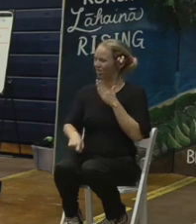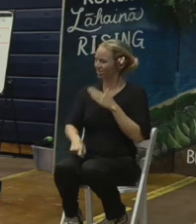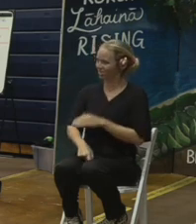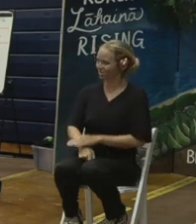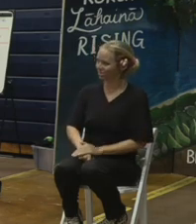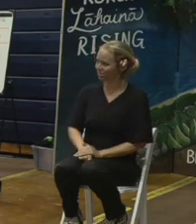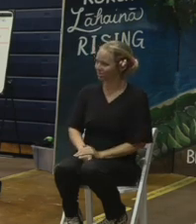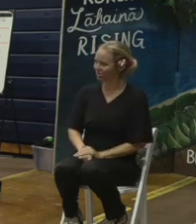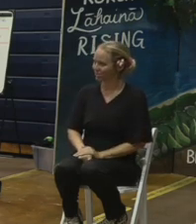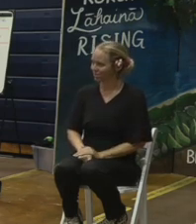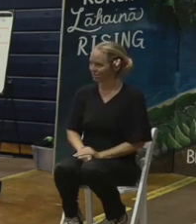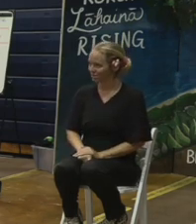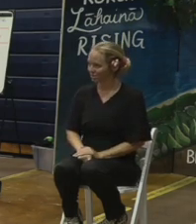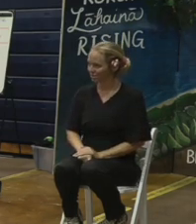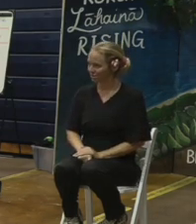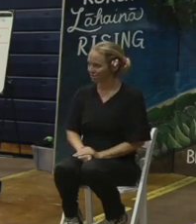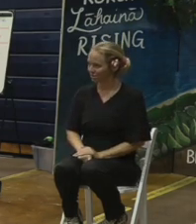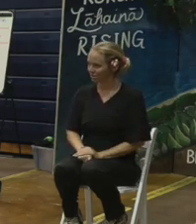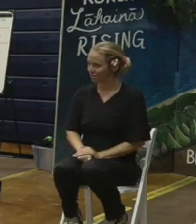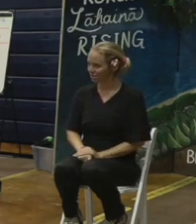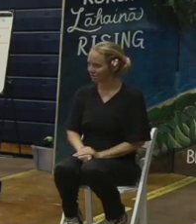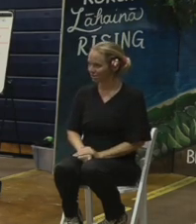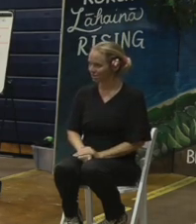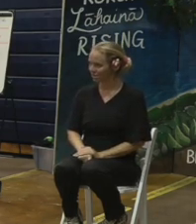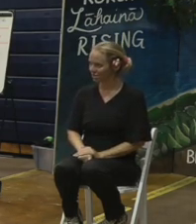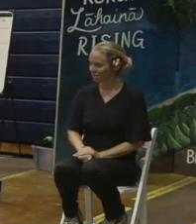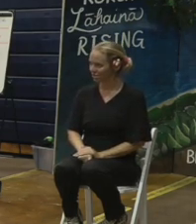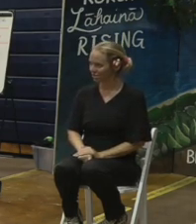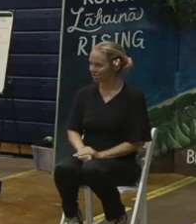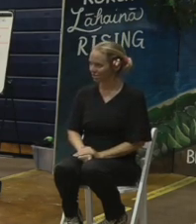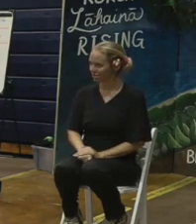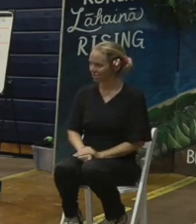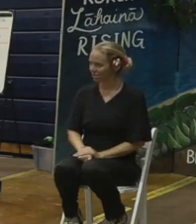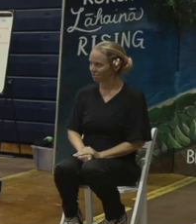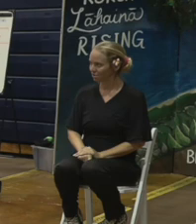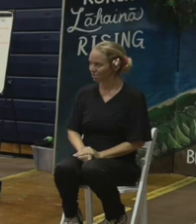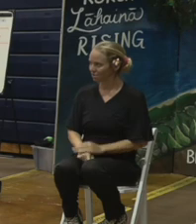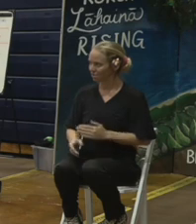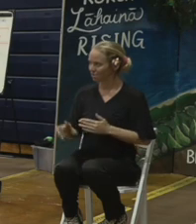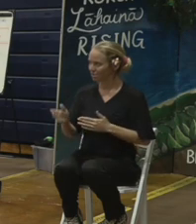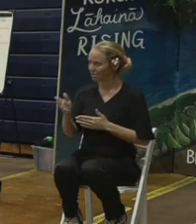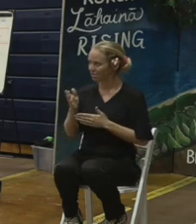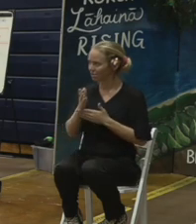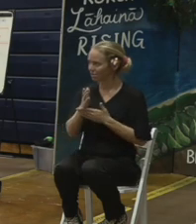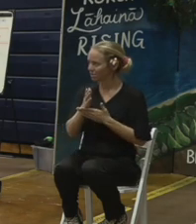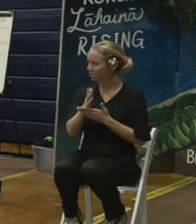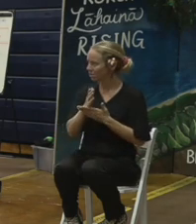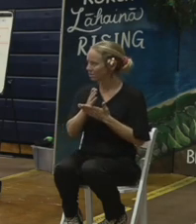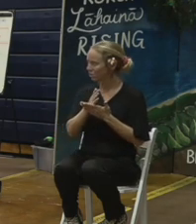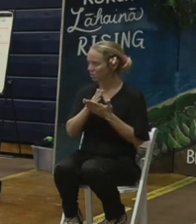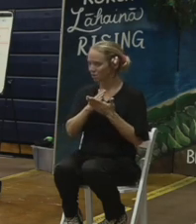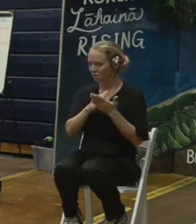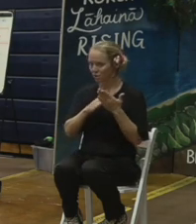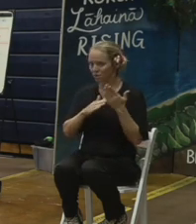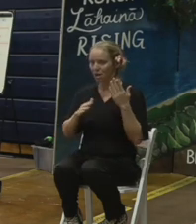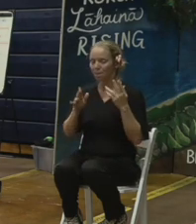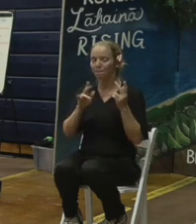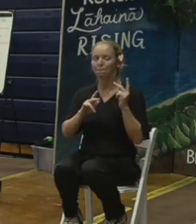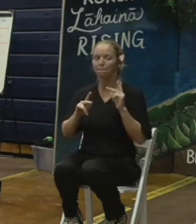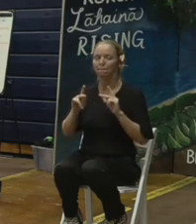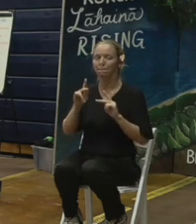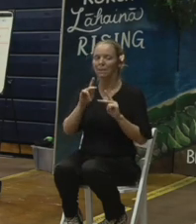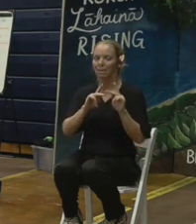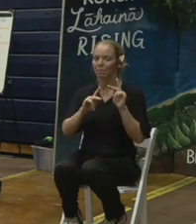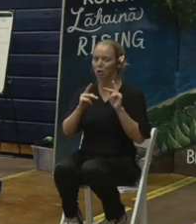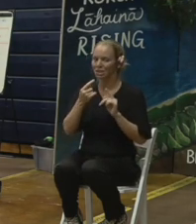It has been stated by some of the community that taking it off-island would cost $1 billion. That is